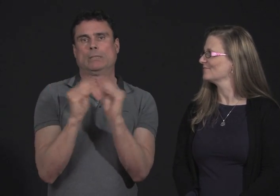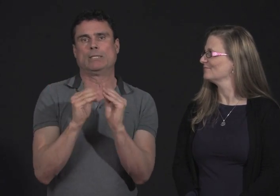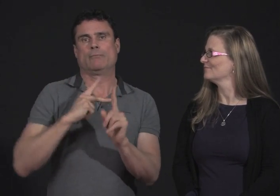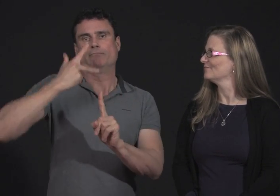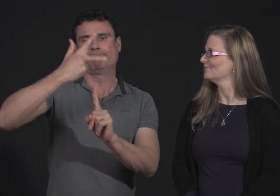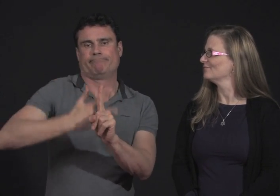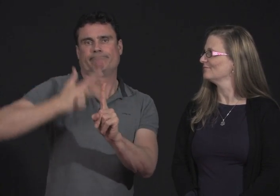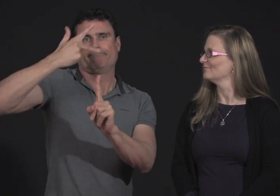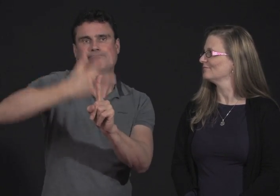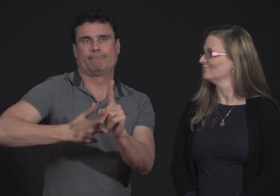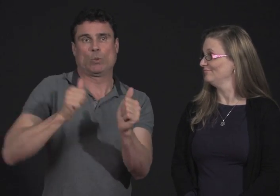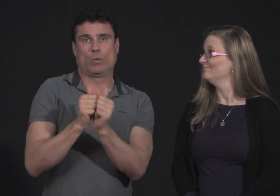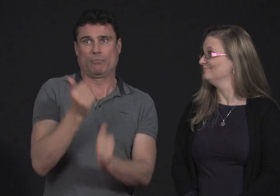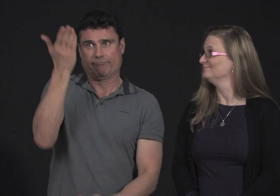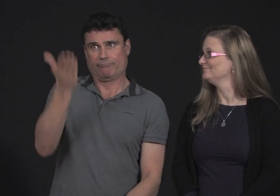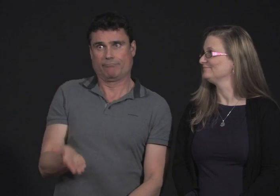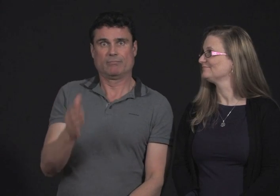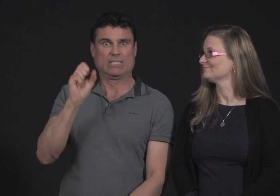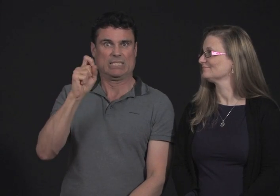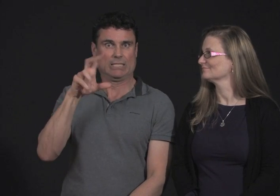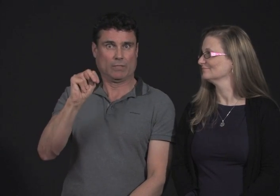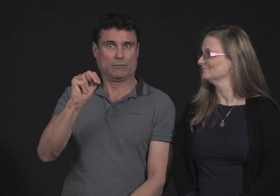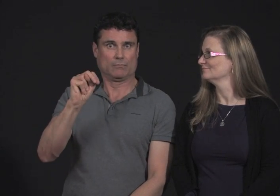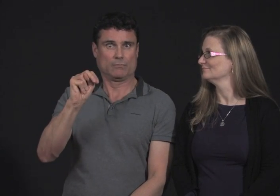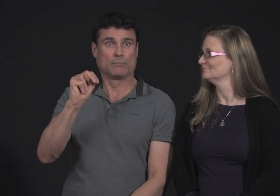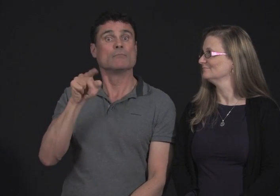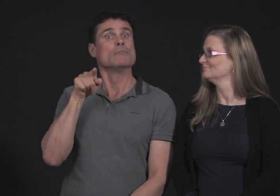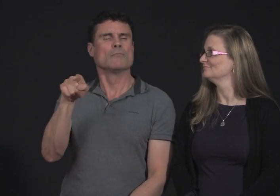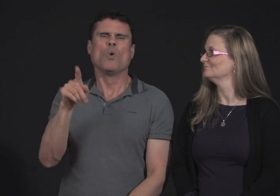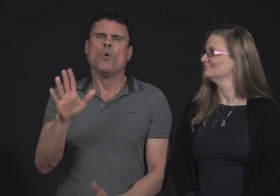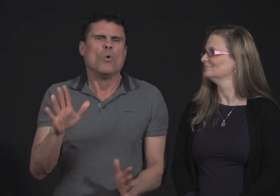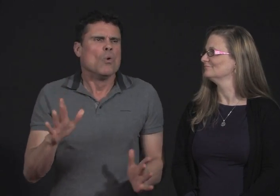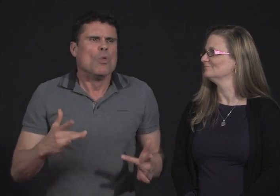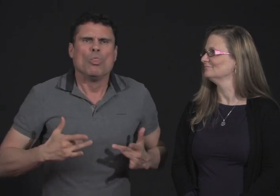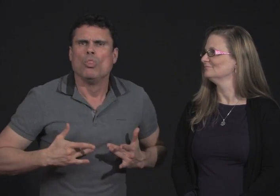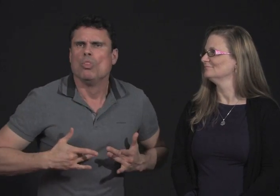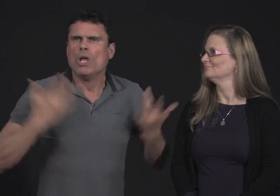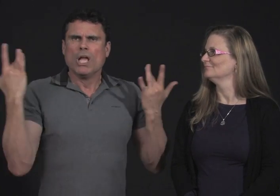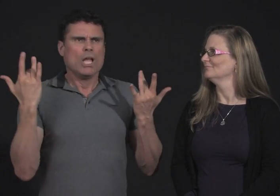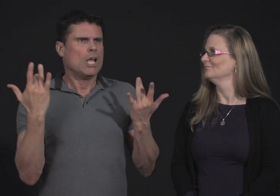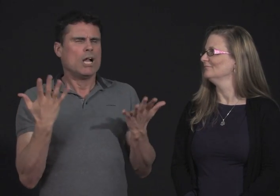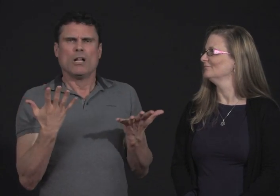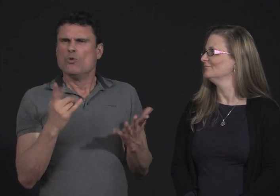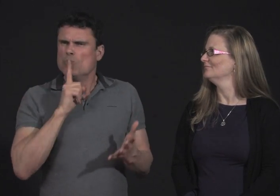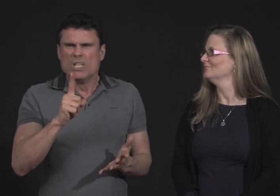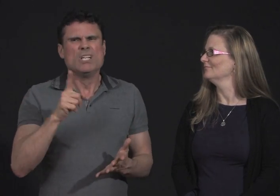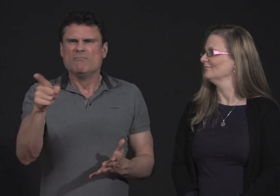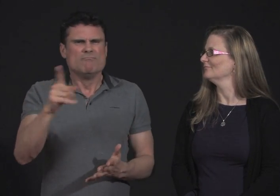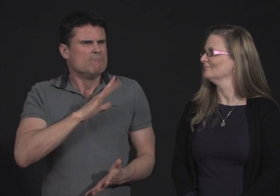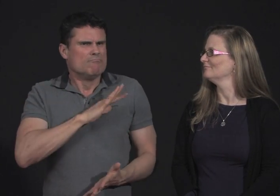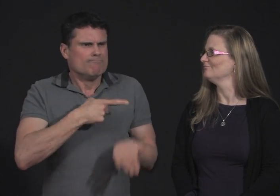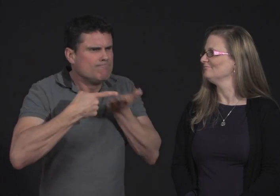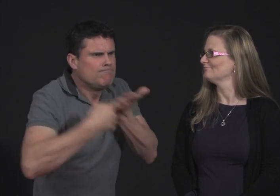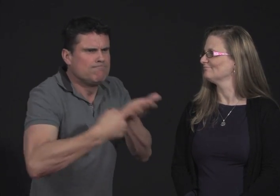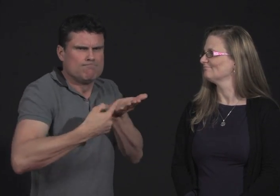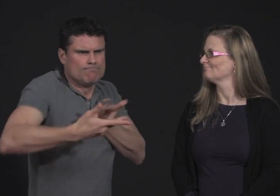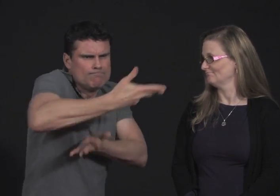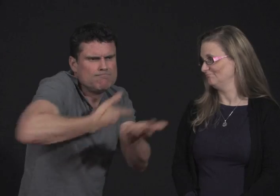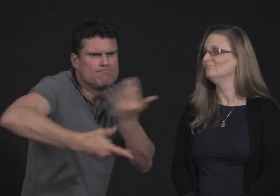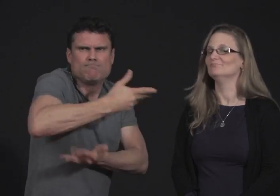We are planning on meeting every three months with Stephen just to get updates, to find out what's going on, to network, to talk,